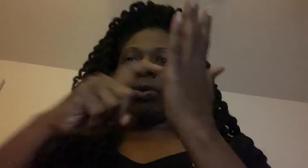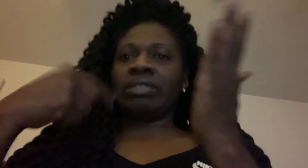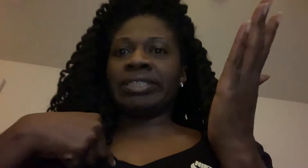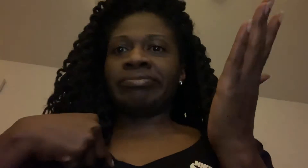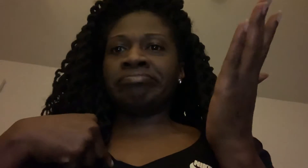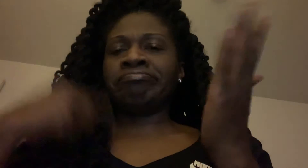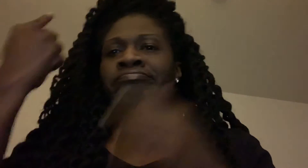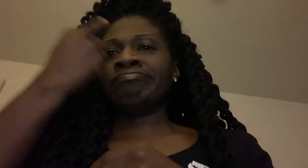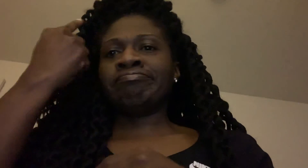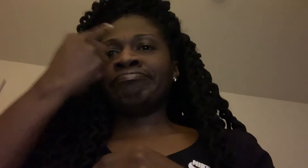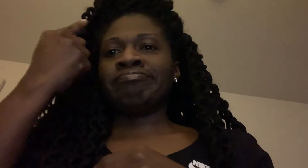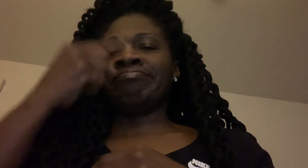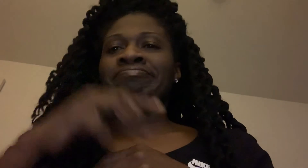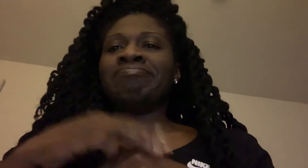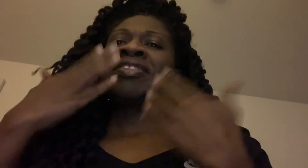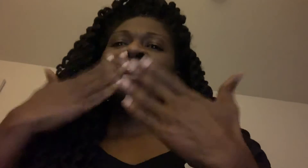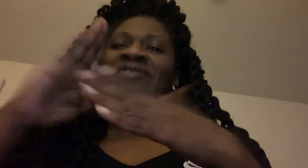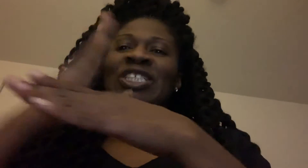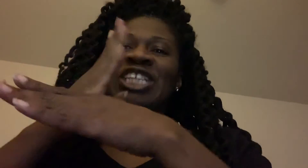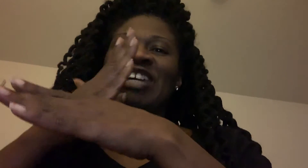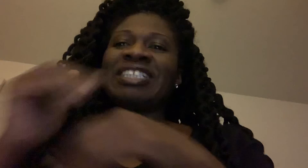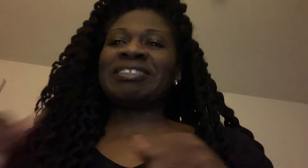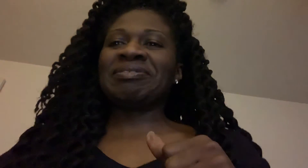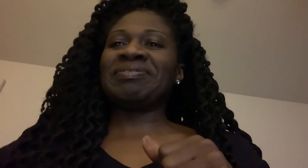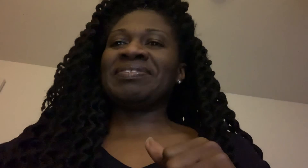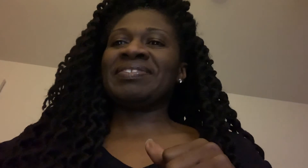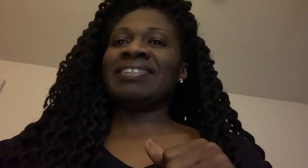This is what we dream of, and, you know, for me to be able to do this,